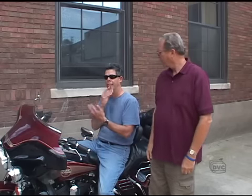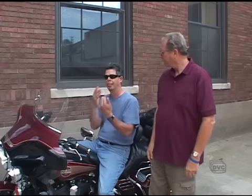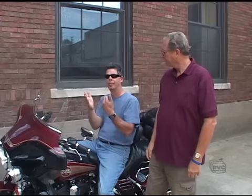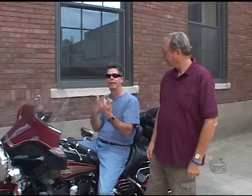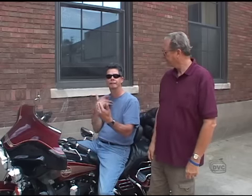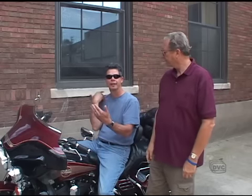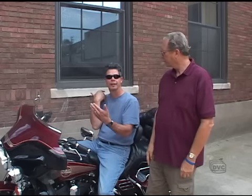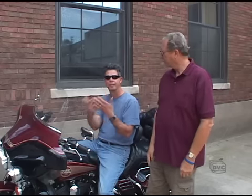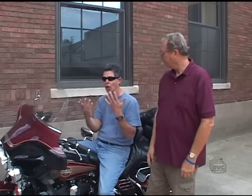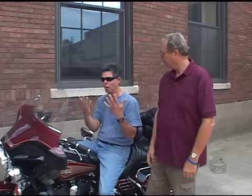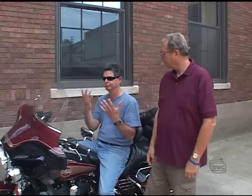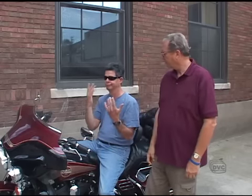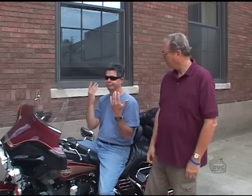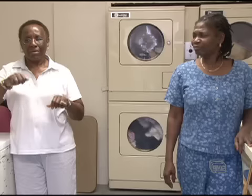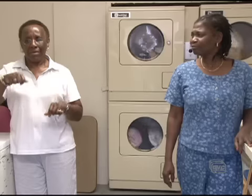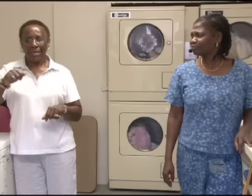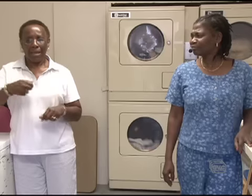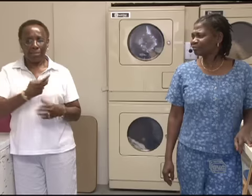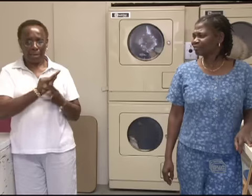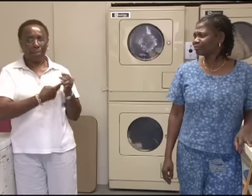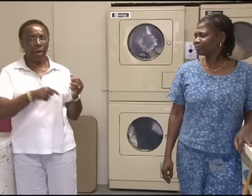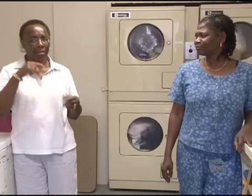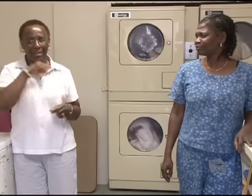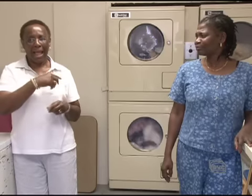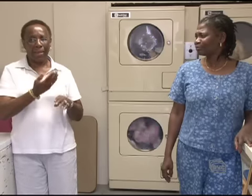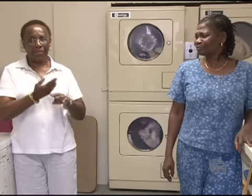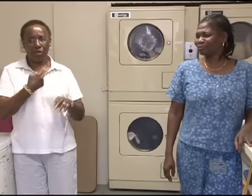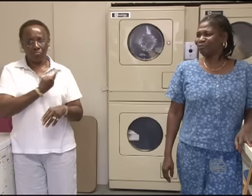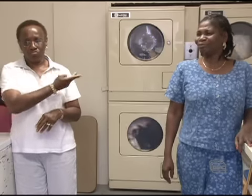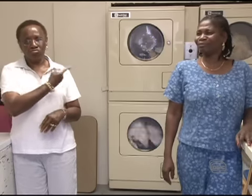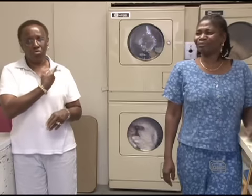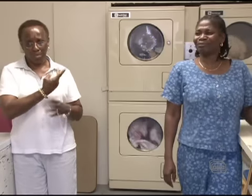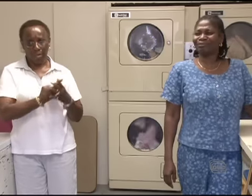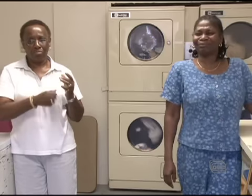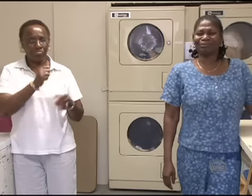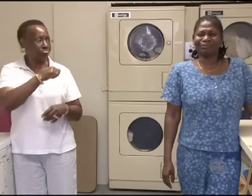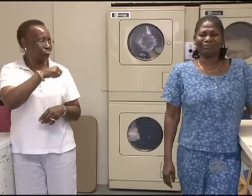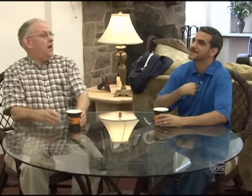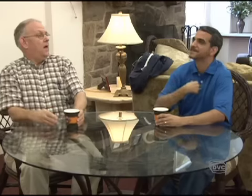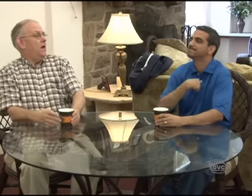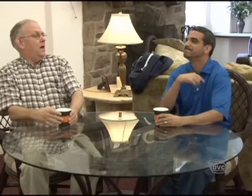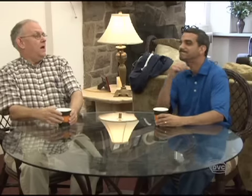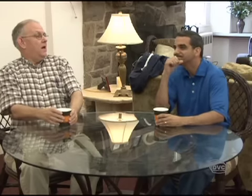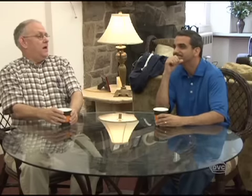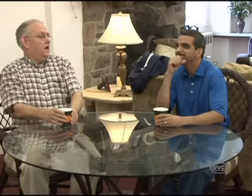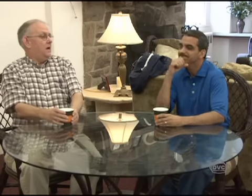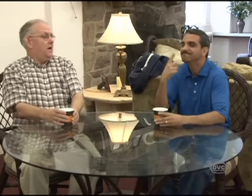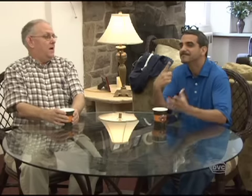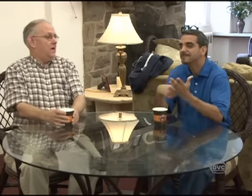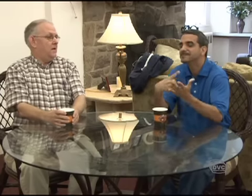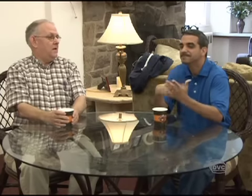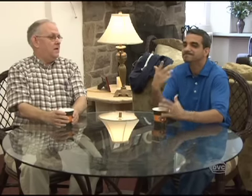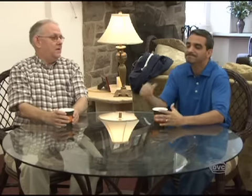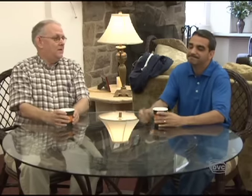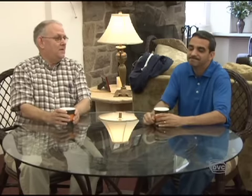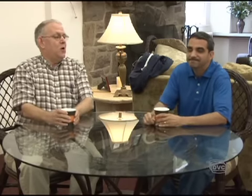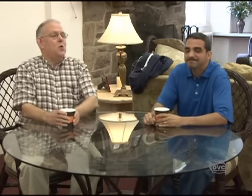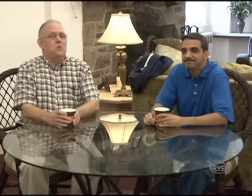the truth just to protect ourselves. I'm sure we've both lied before. Yes, sometimes, yeah. Yeah, me too.